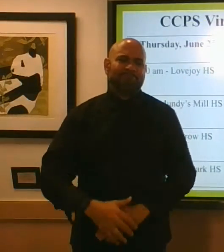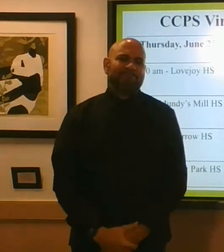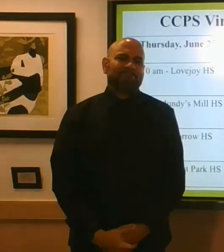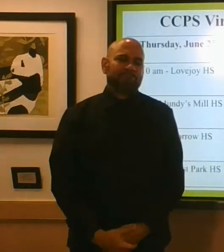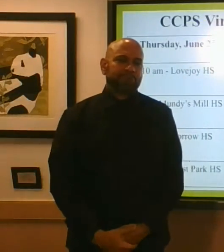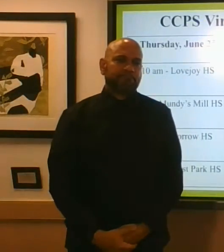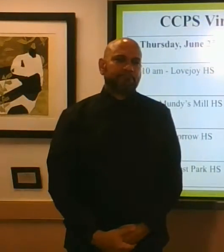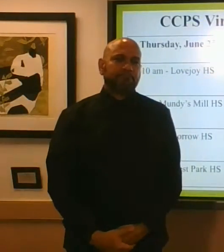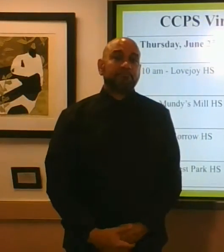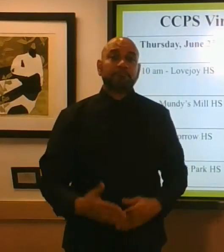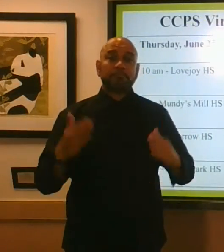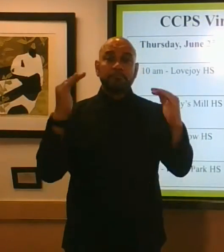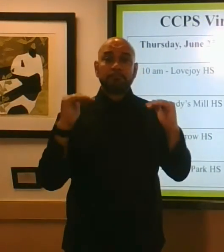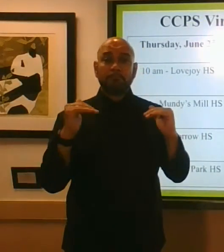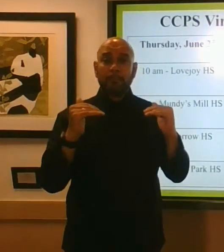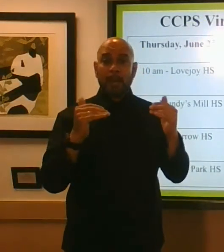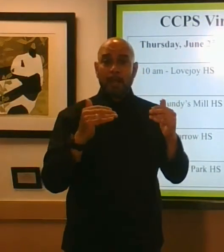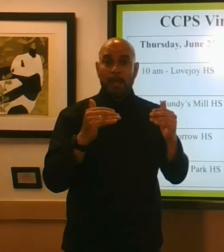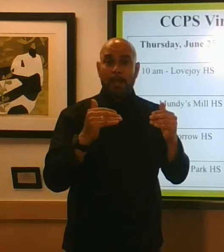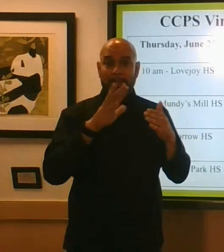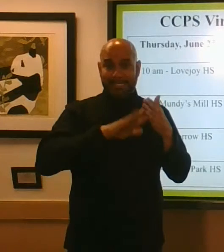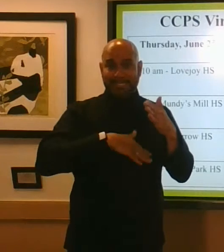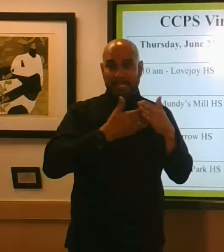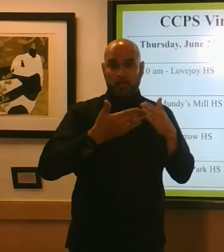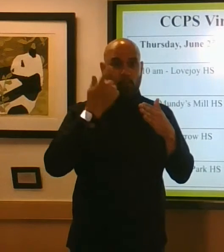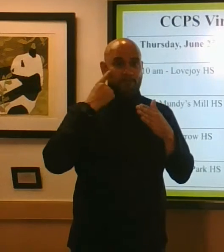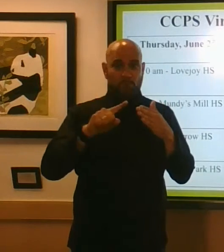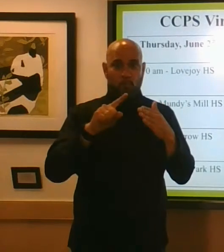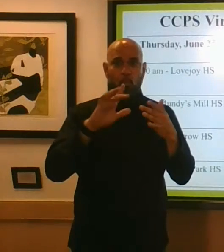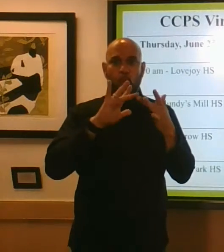here's the schedule for the virtual graduations